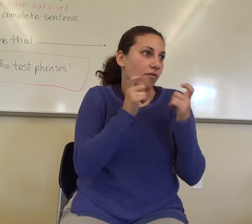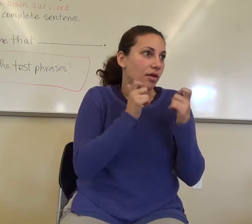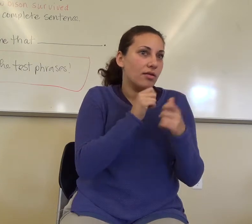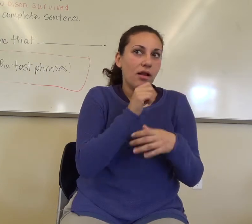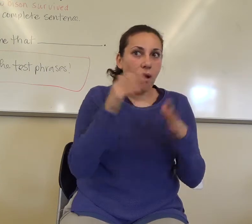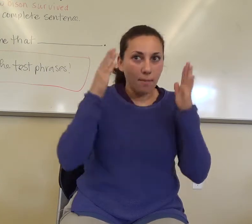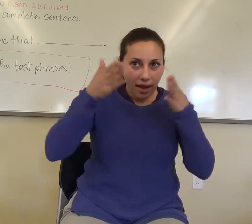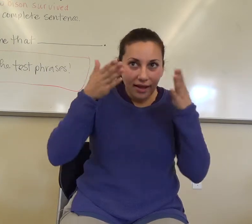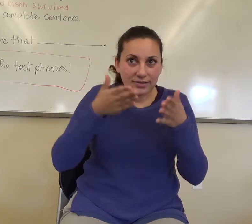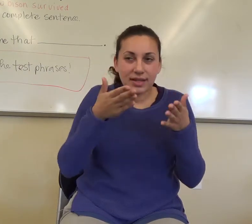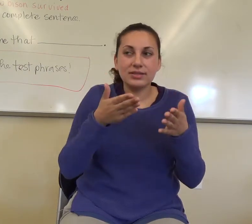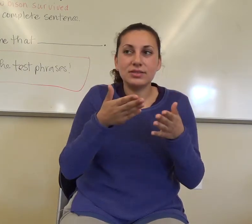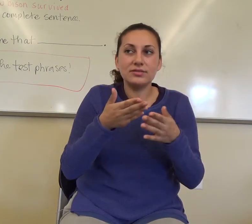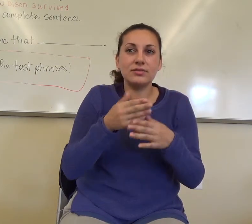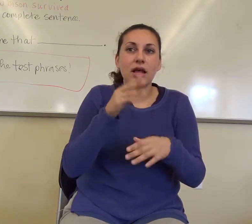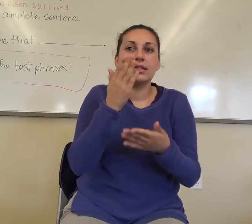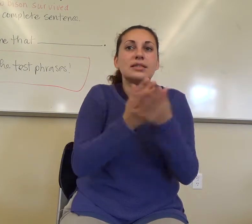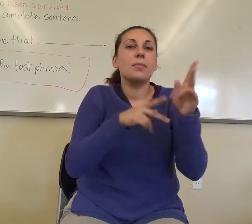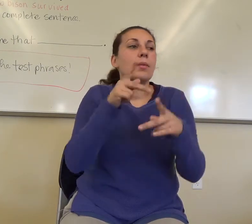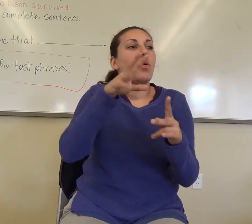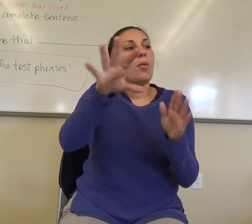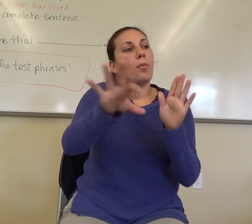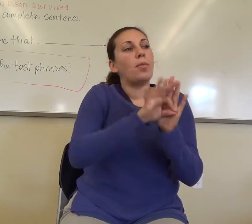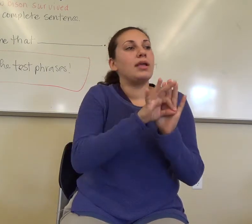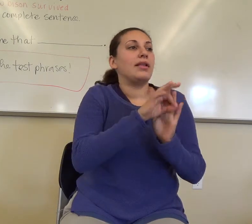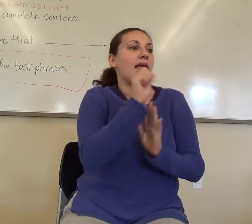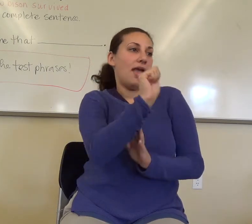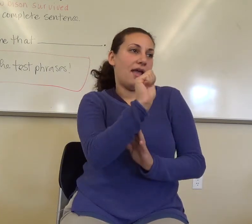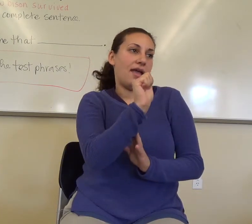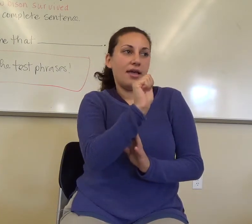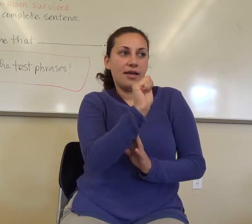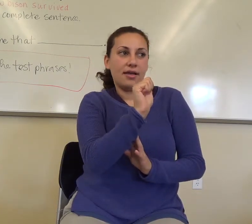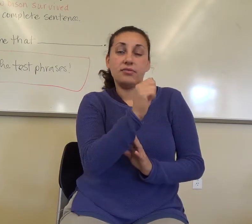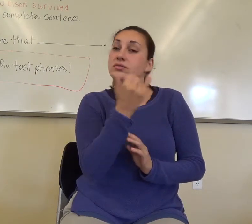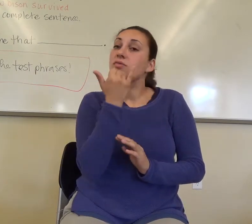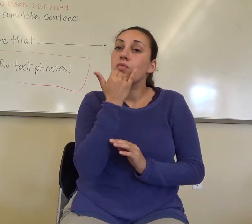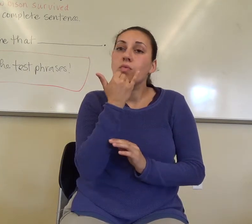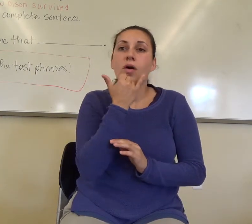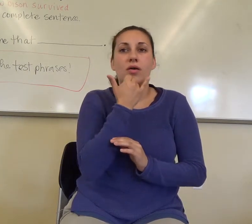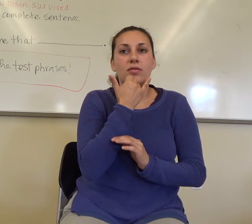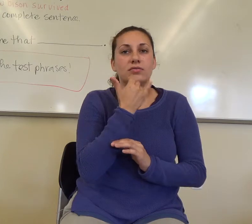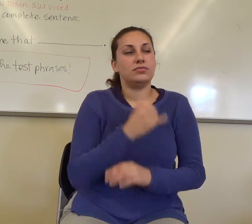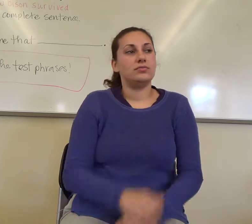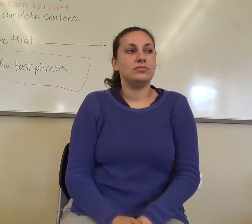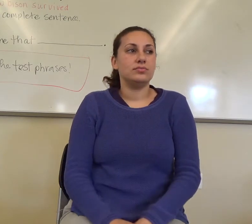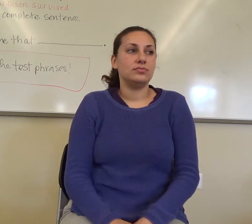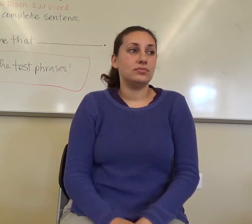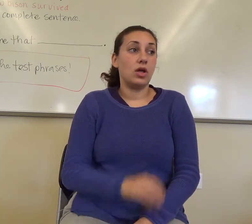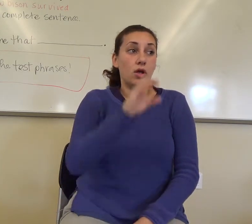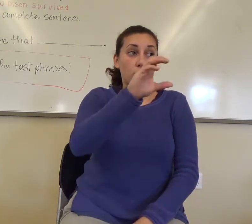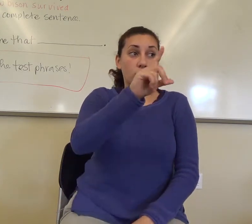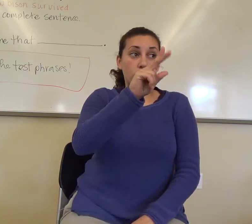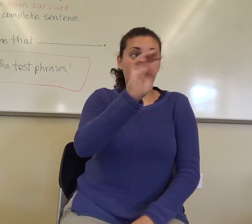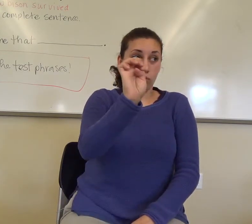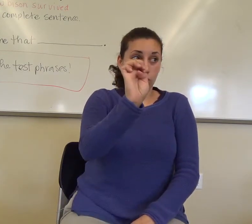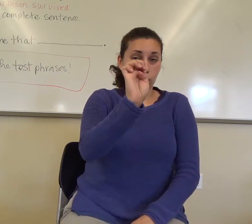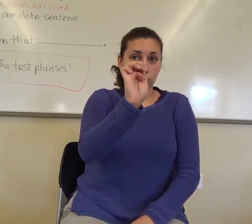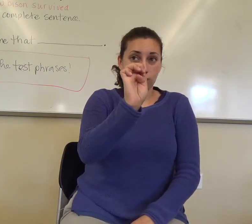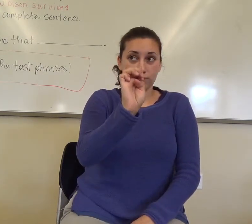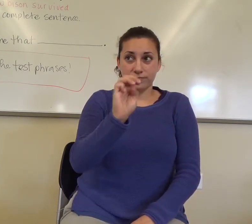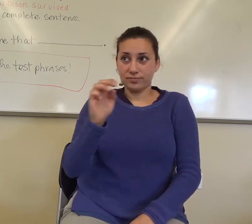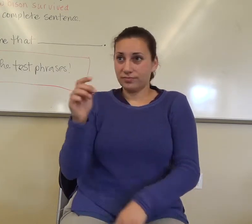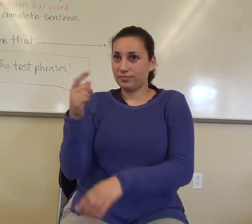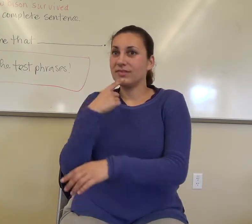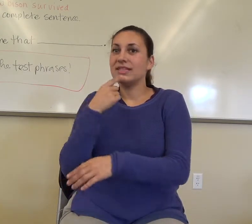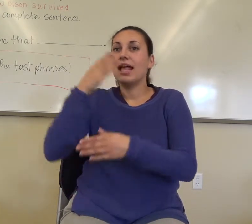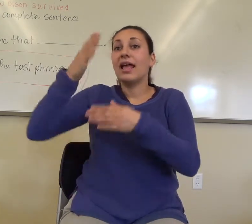paying enough attention to it. Okay. Yeah. One real good clue, as Sam says, is, by the end